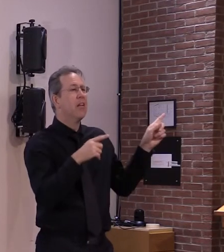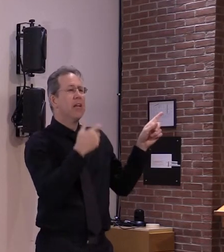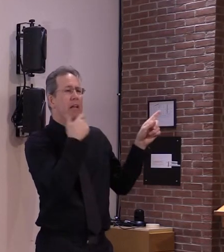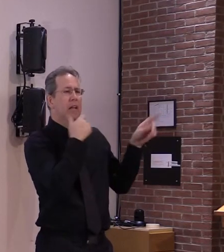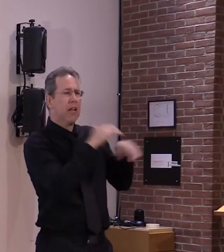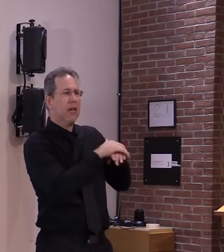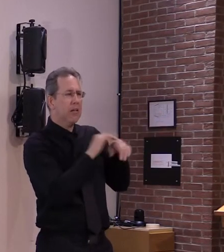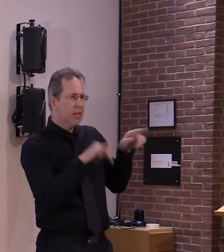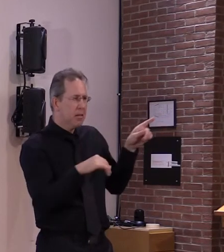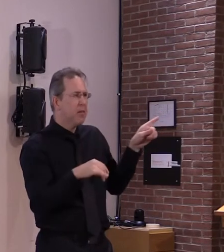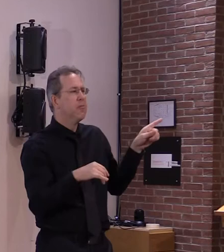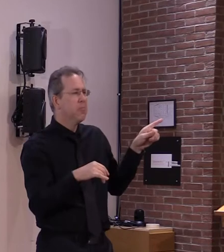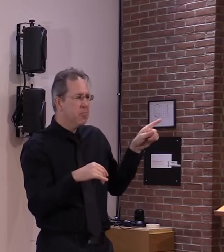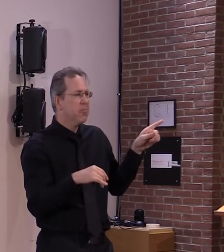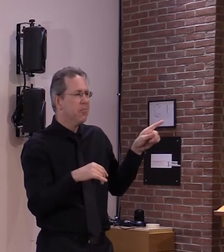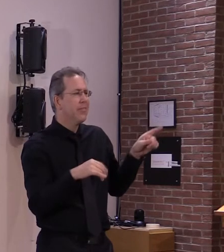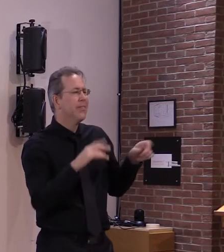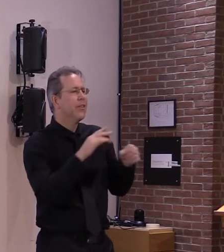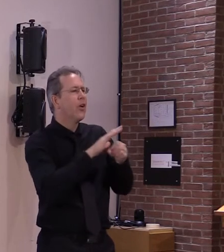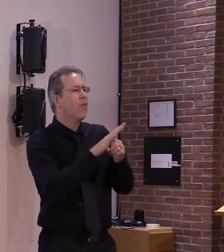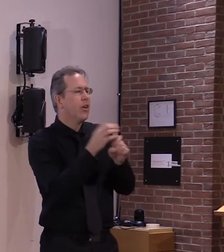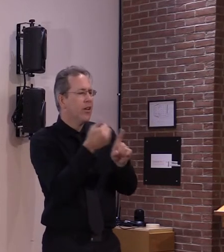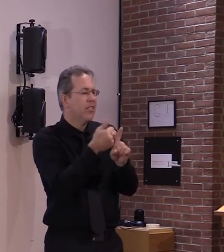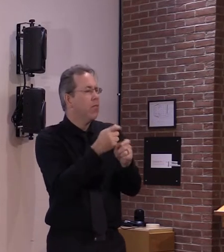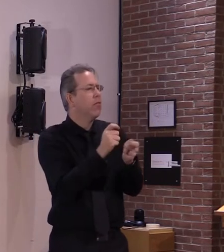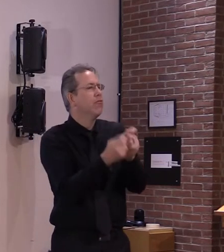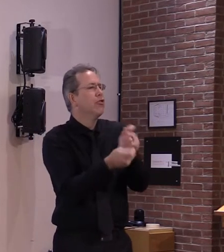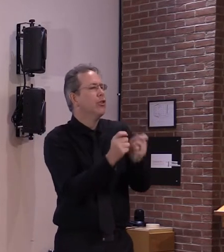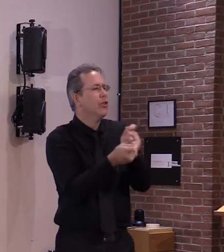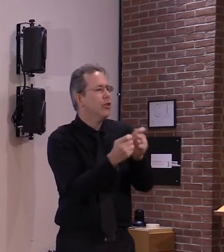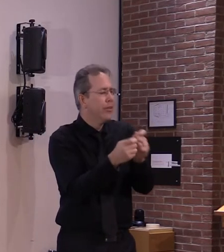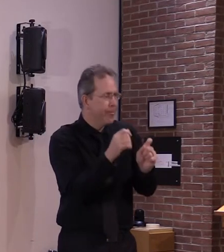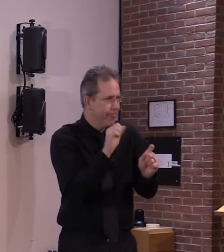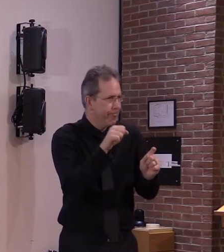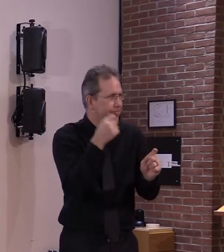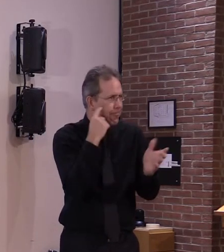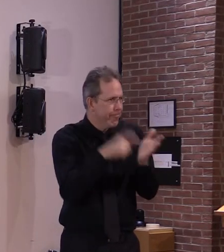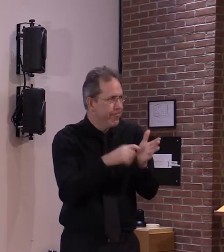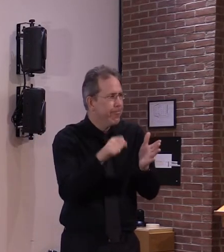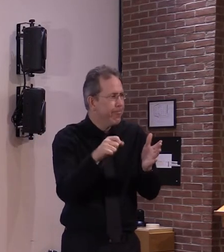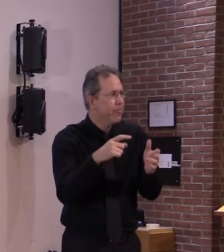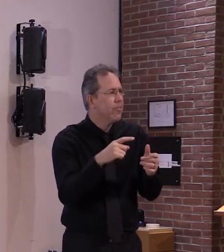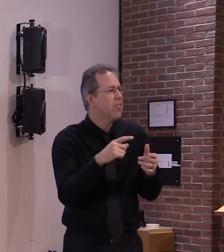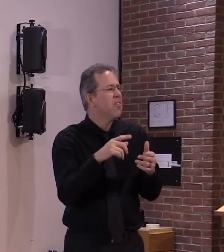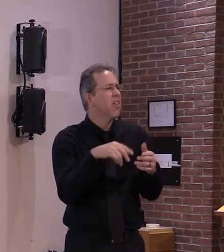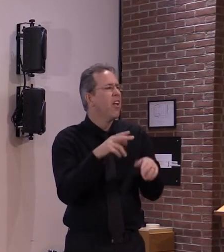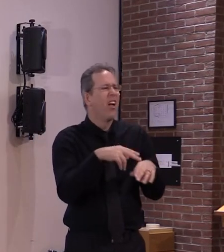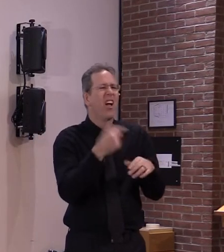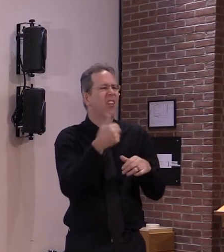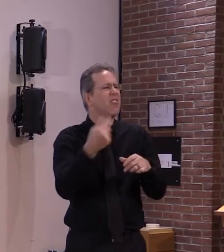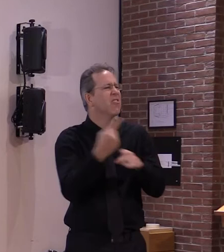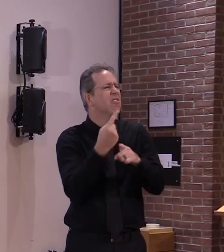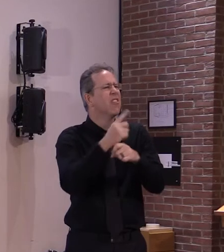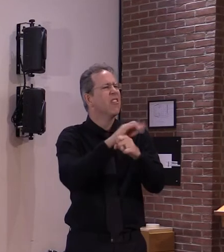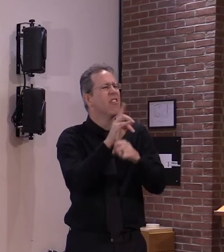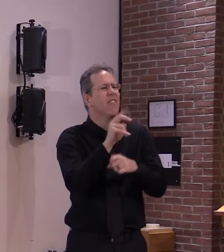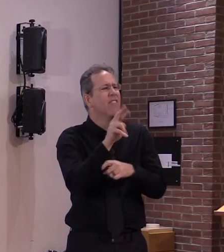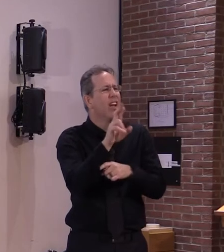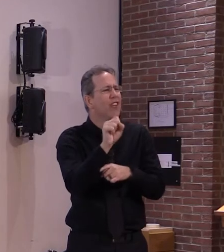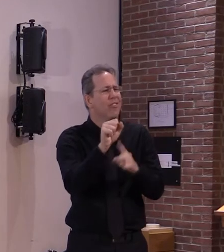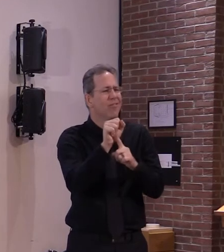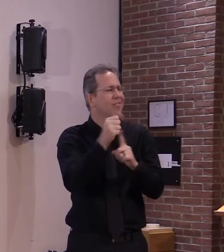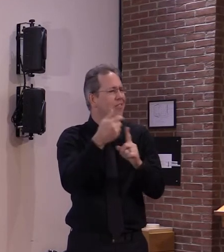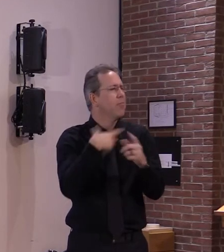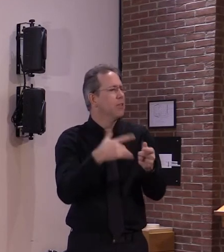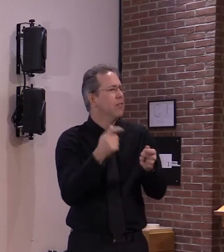with is that these mutations are not unexpected they're not that unusual and they've not anticipated